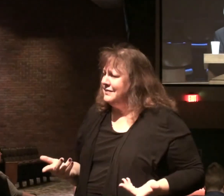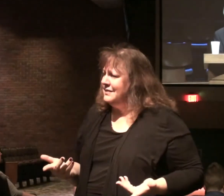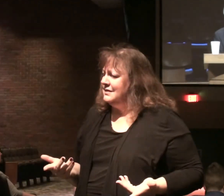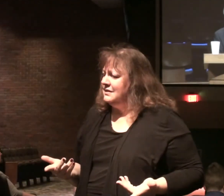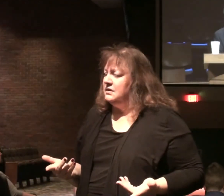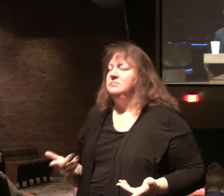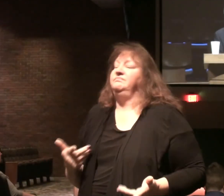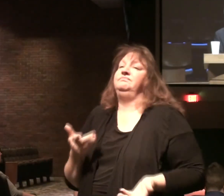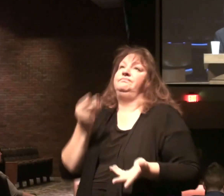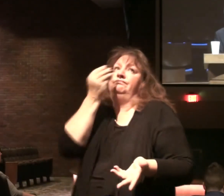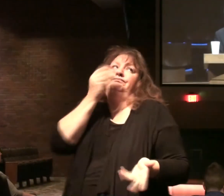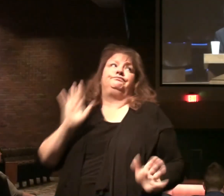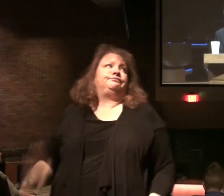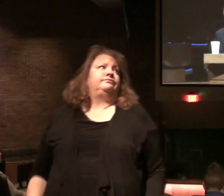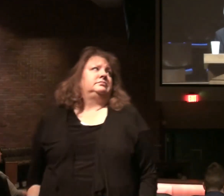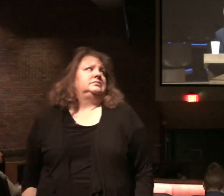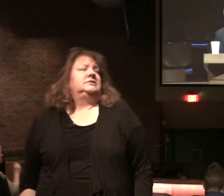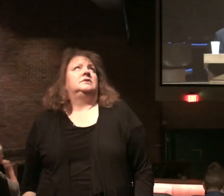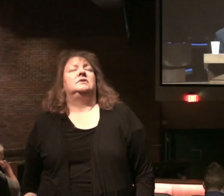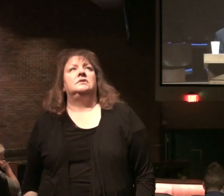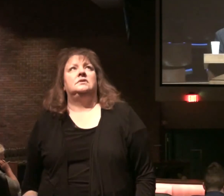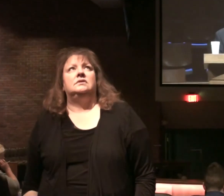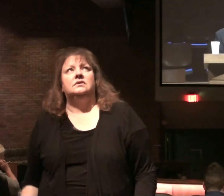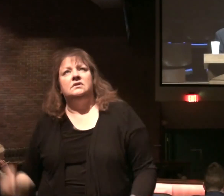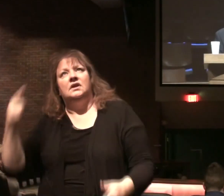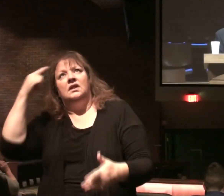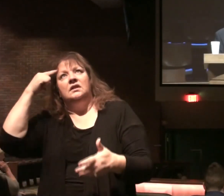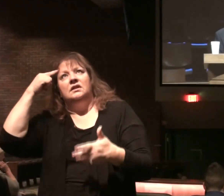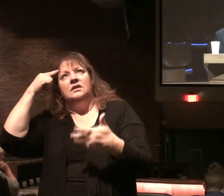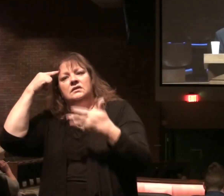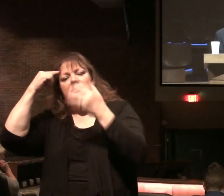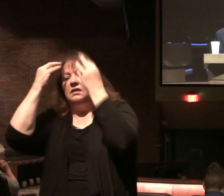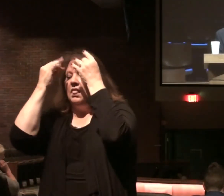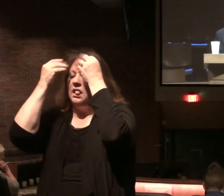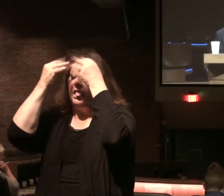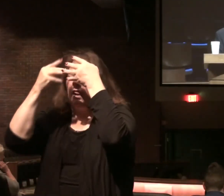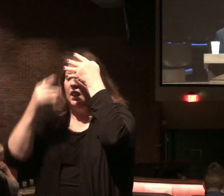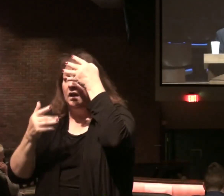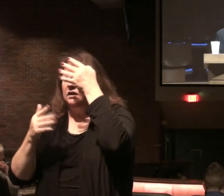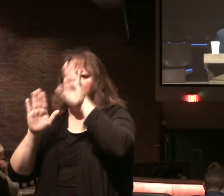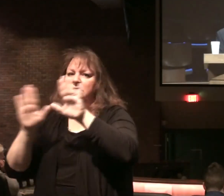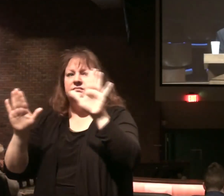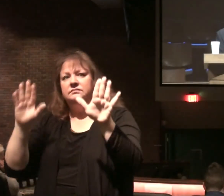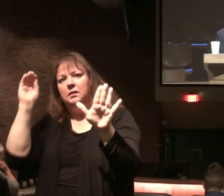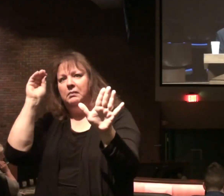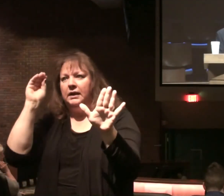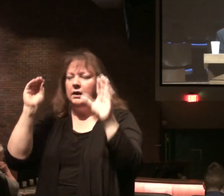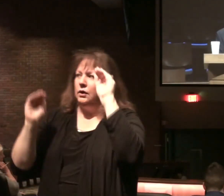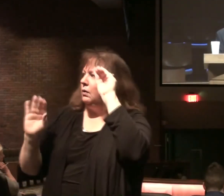I'm not interested. I've a lot of things on my mind. Everybody has their own view.